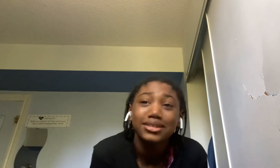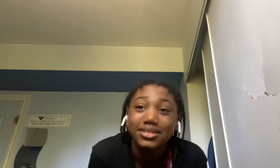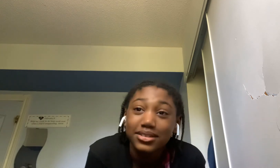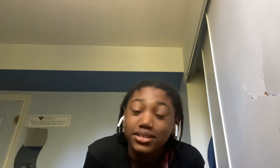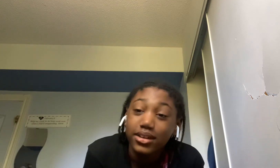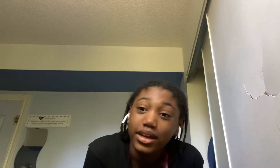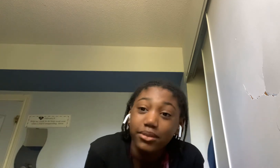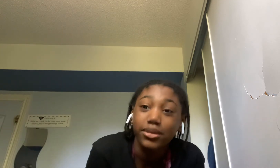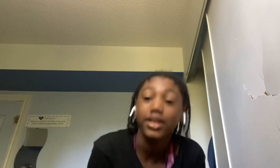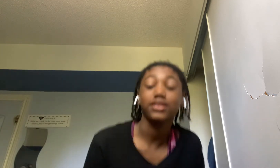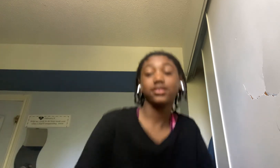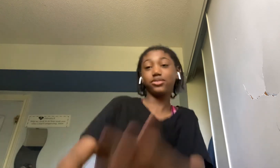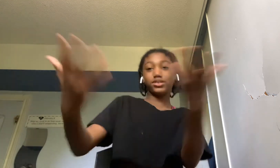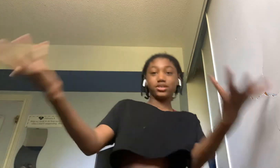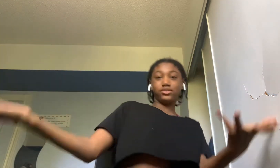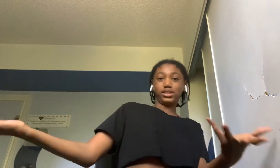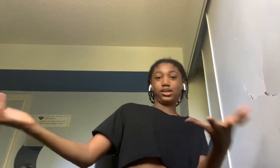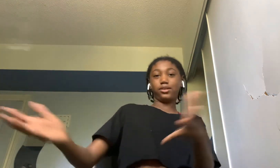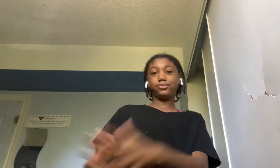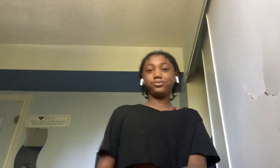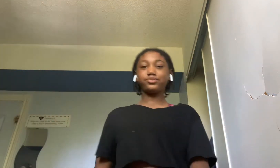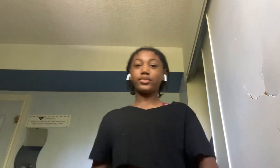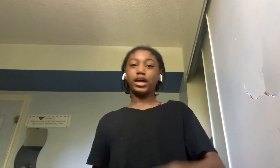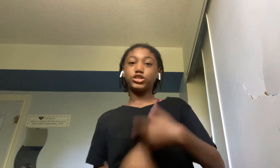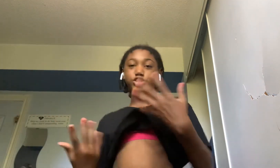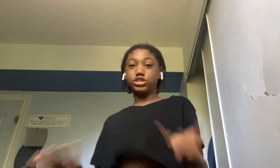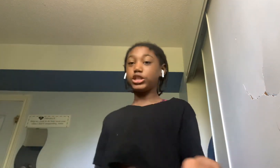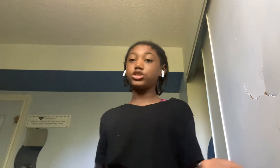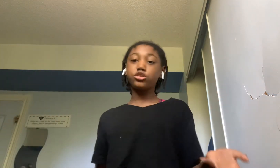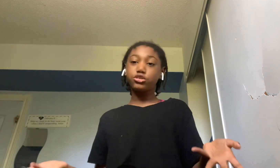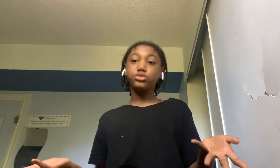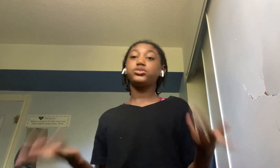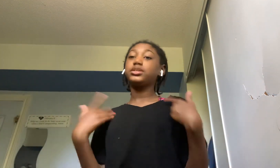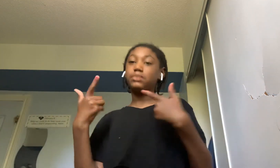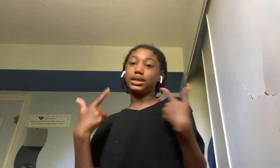okay well that's the first video just introducing me